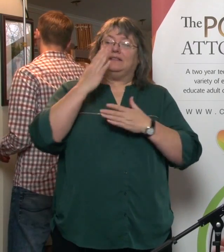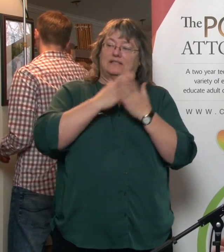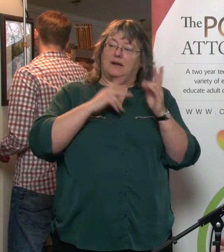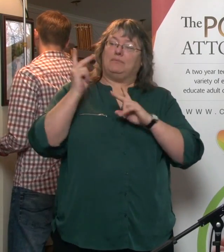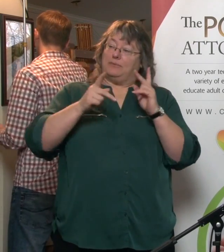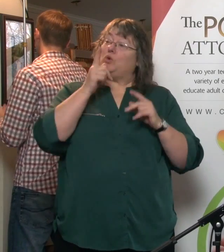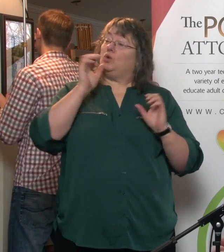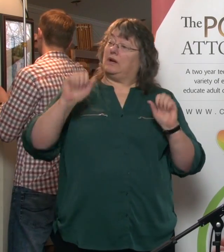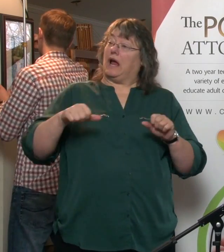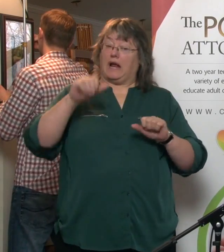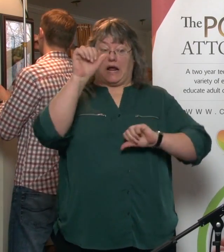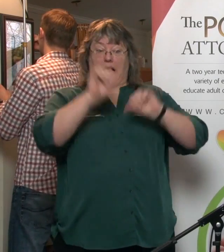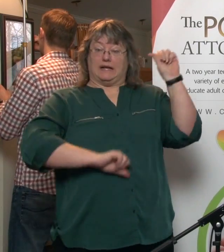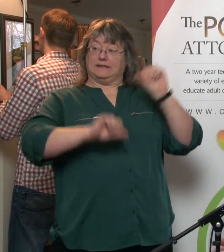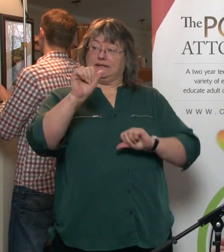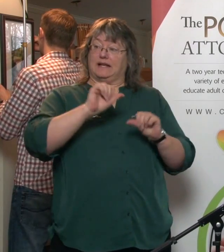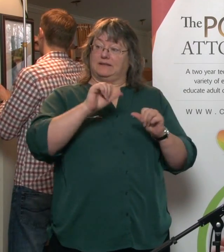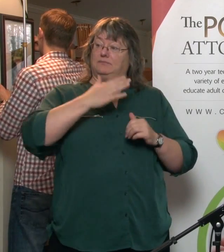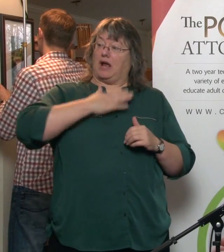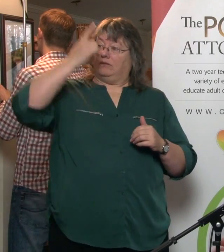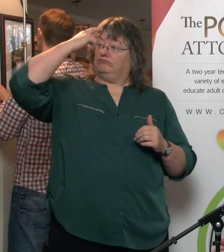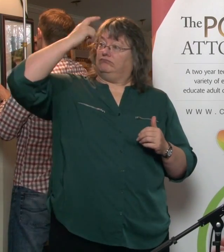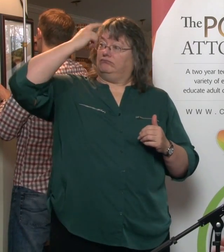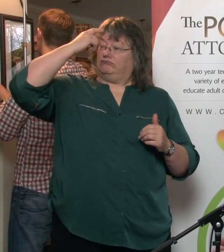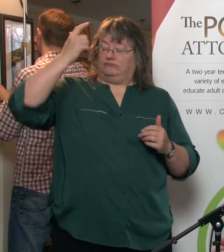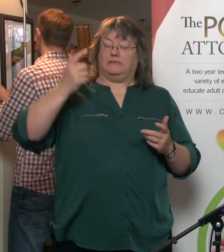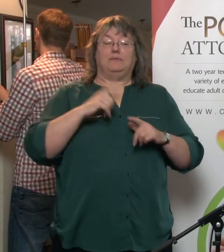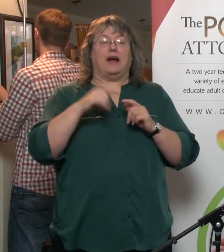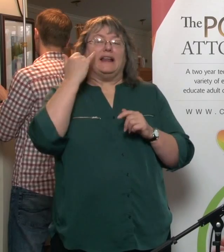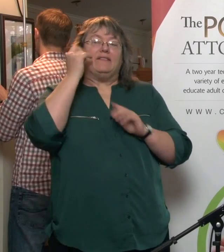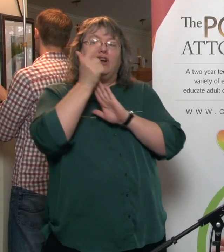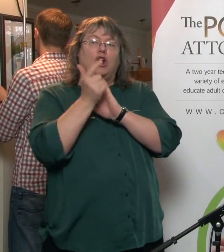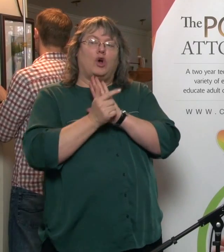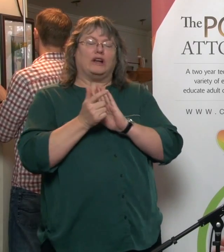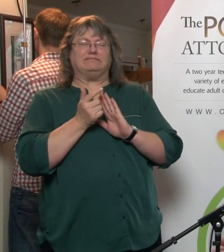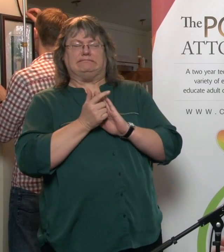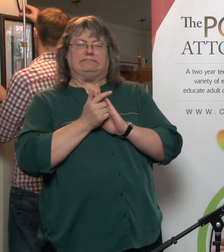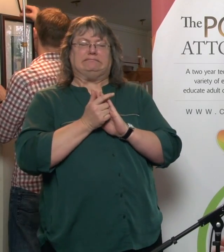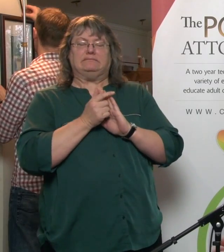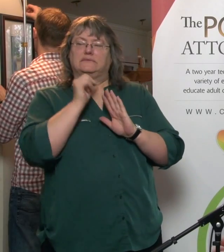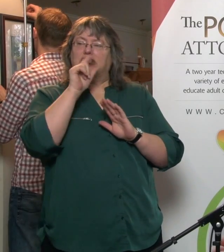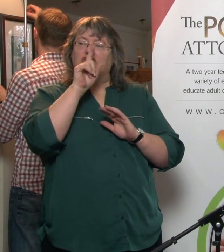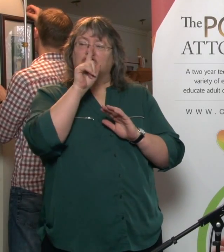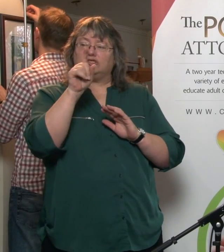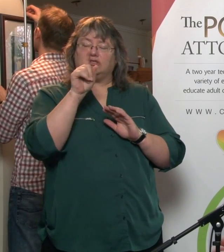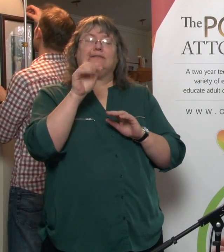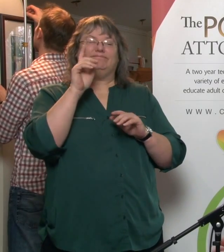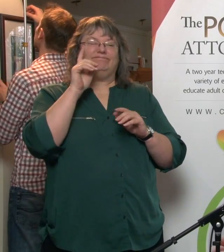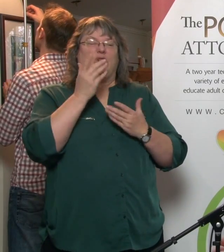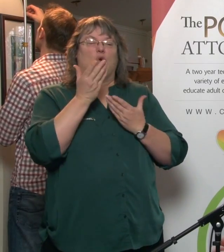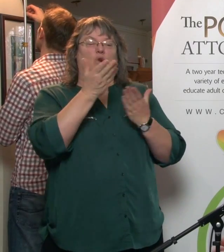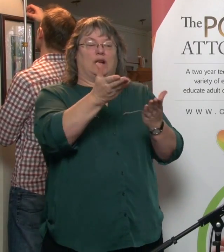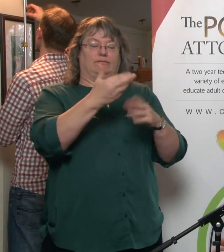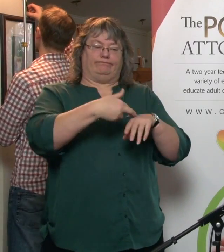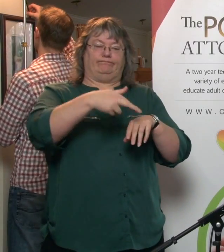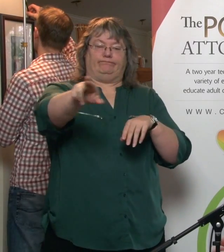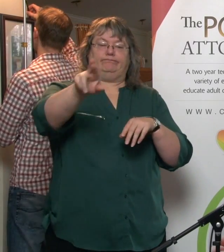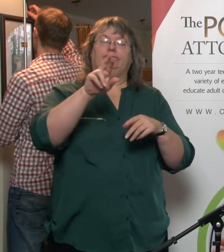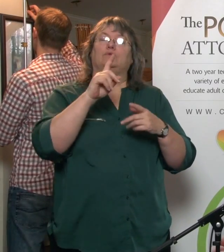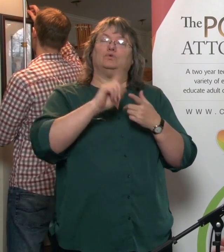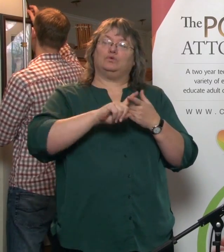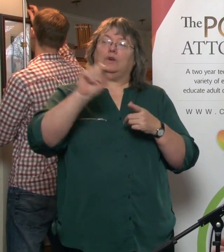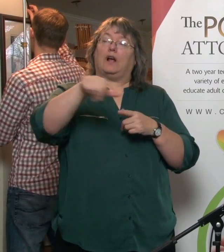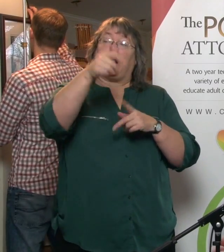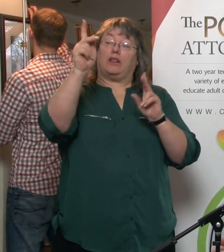assessors out there. So if a lawyer has any doubt, they're likely going to recommend there's a capacity assessment.